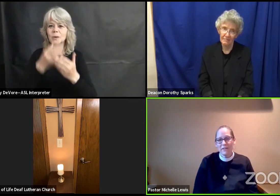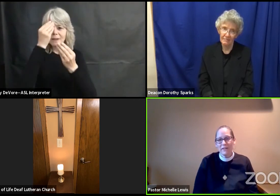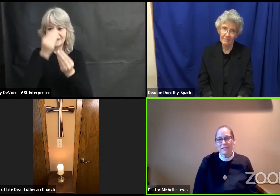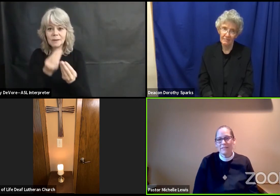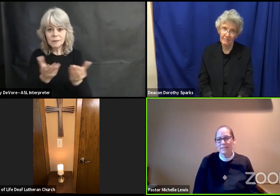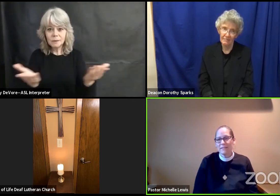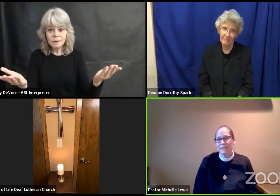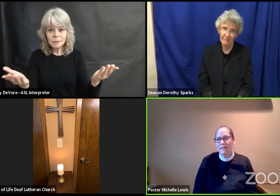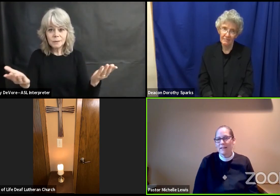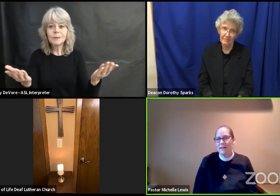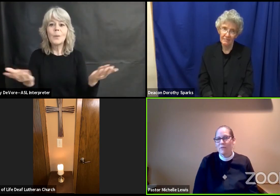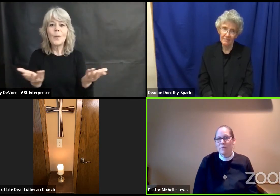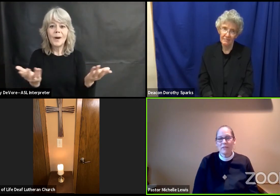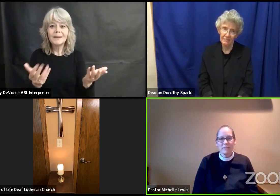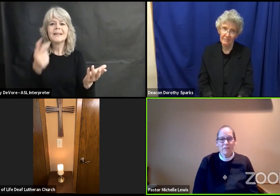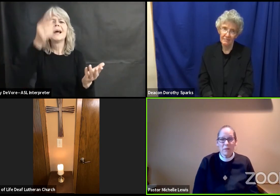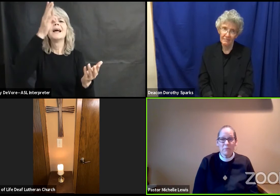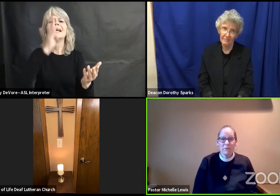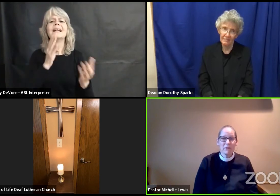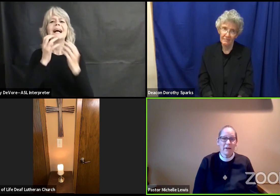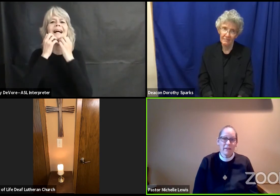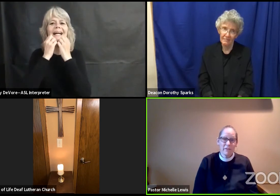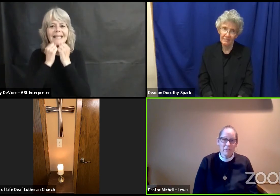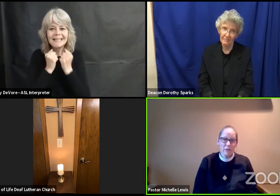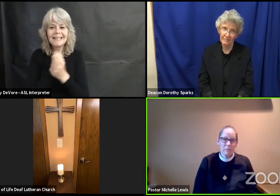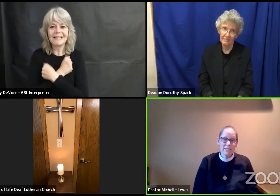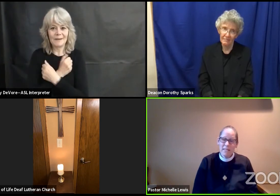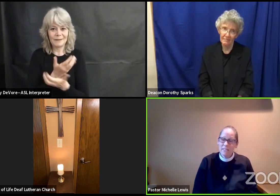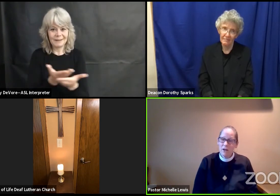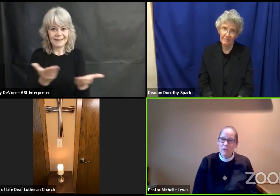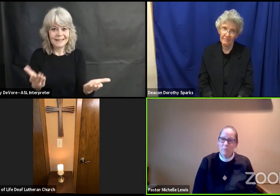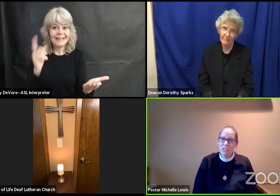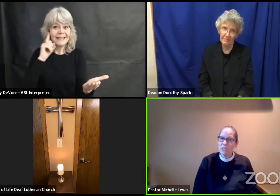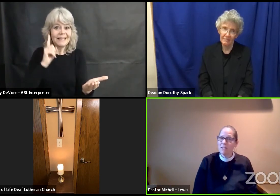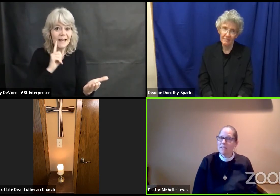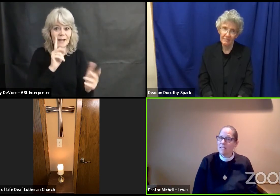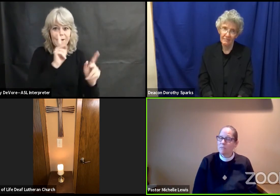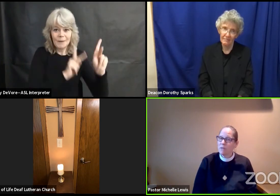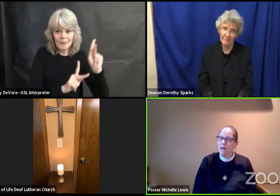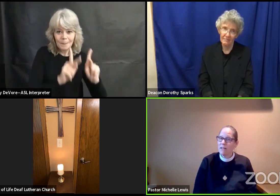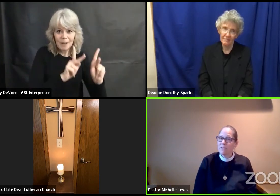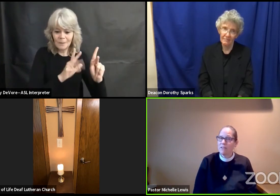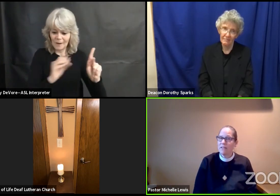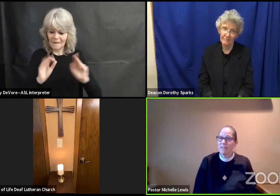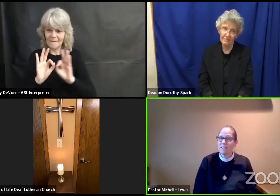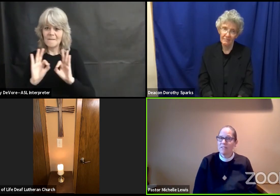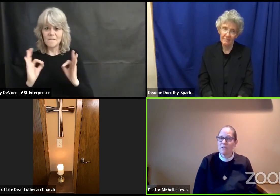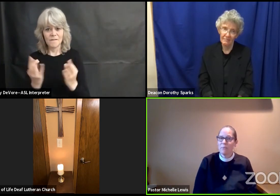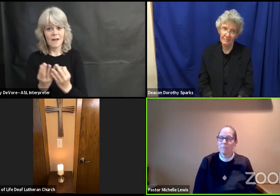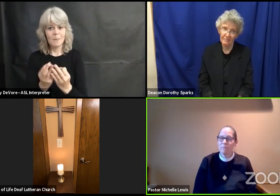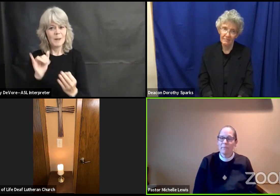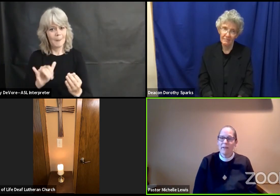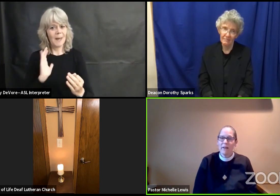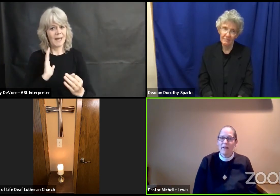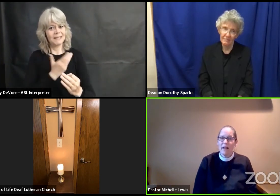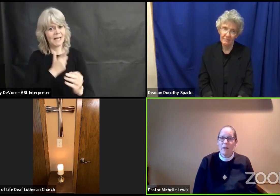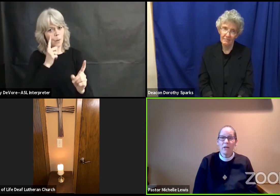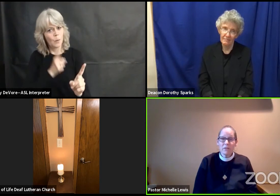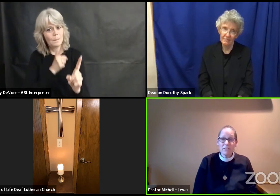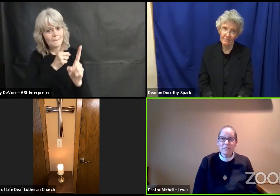us with deaf people and their families that's our mission that's what god is calling us to do and we are still